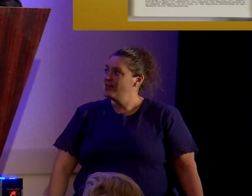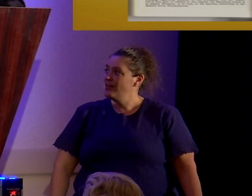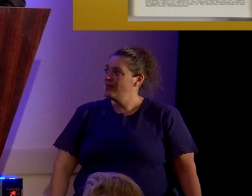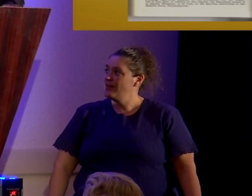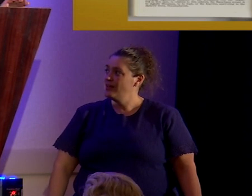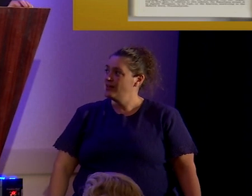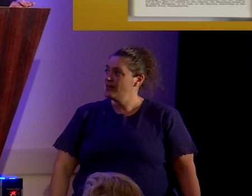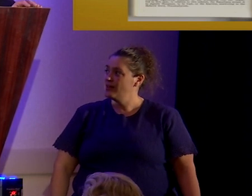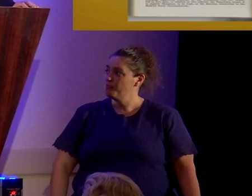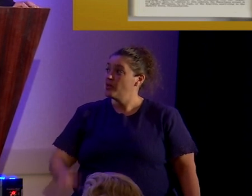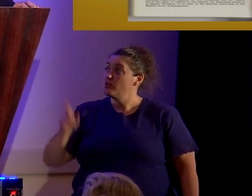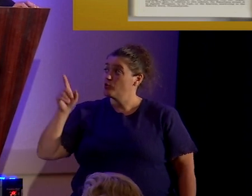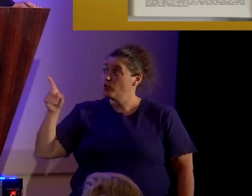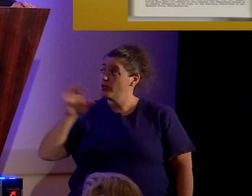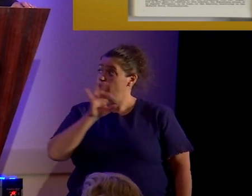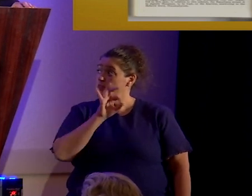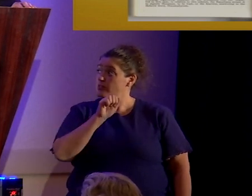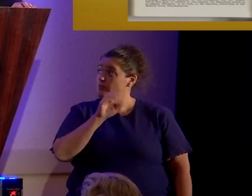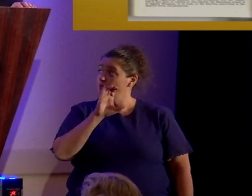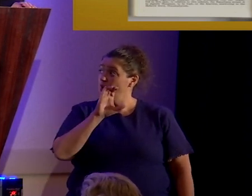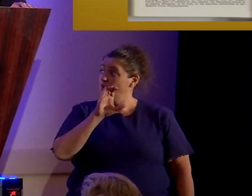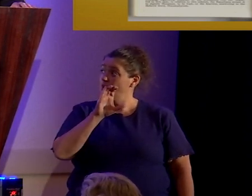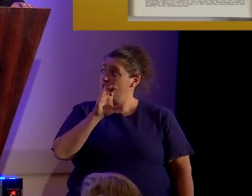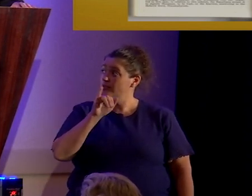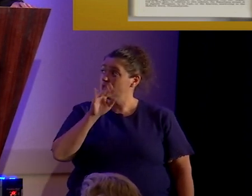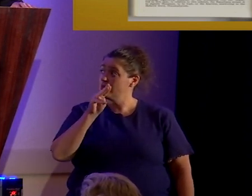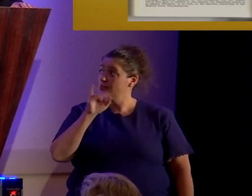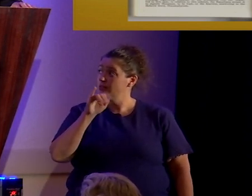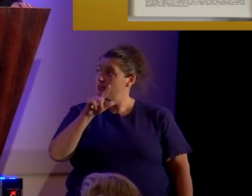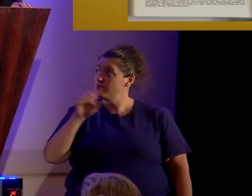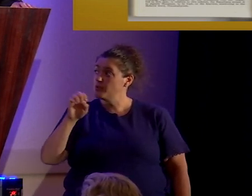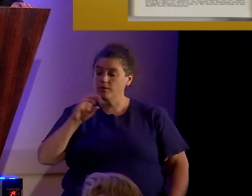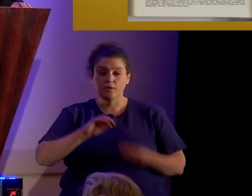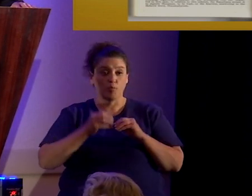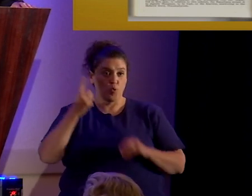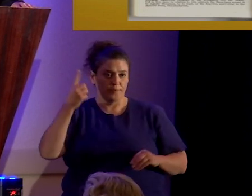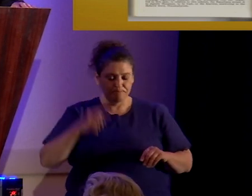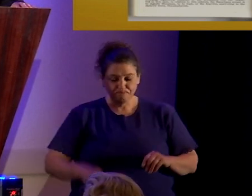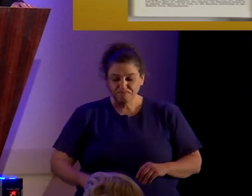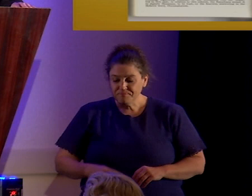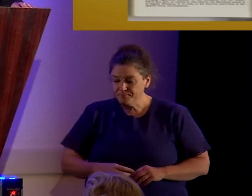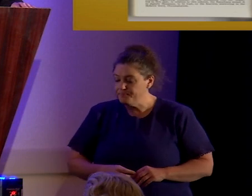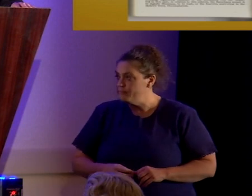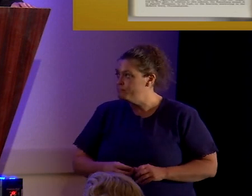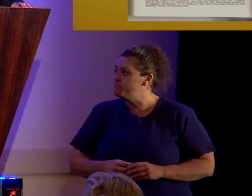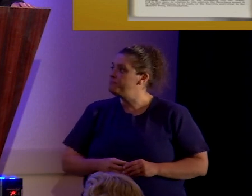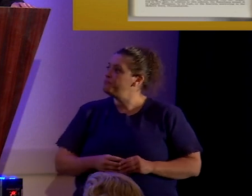Here is facsimile one again, which we've just seen on the cover of the journal. Um,